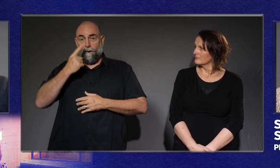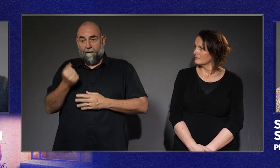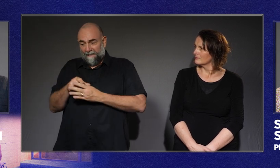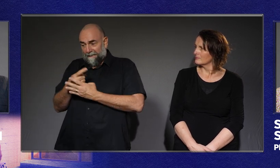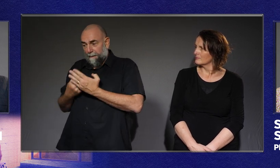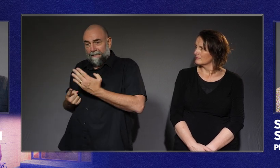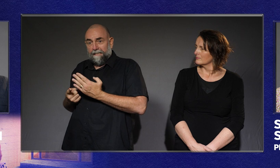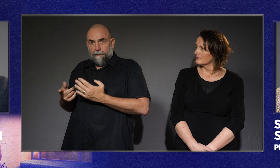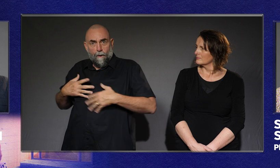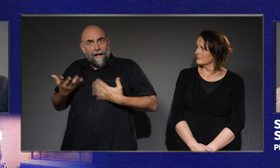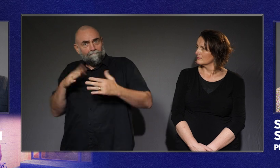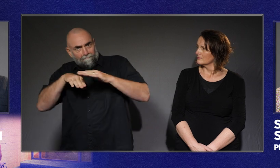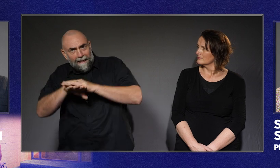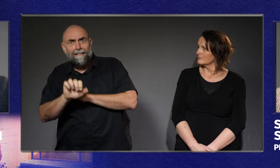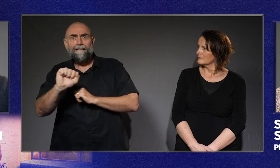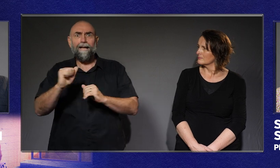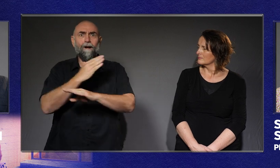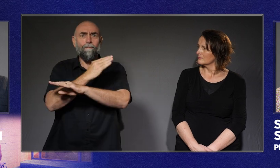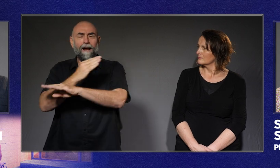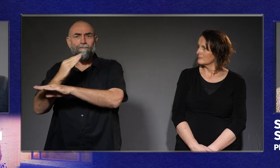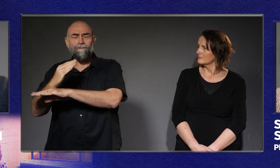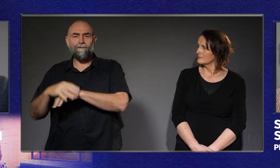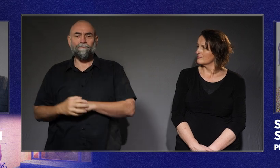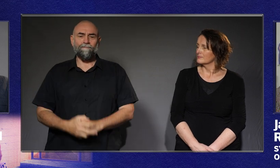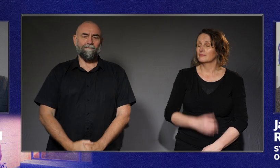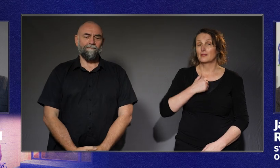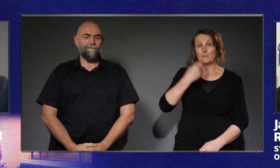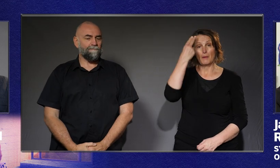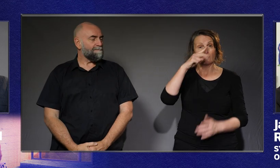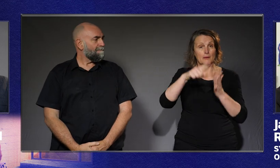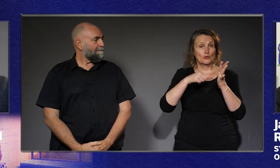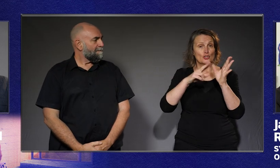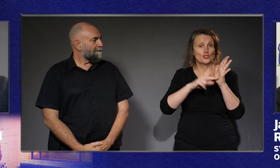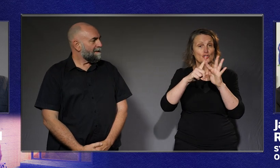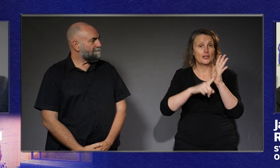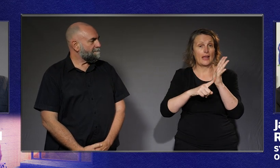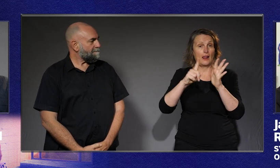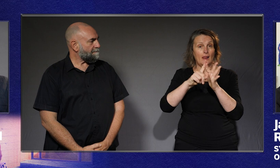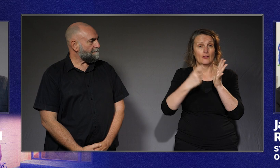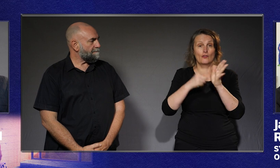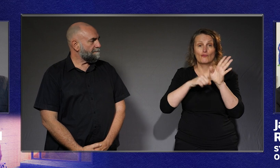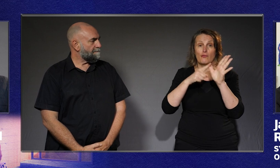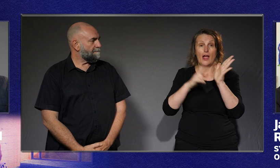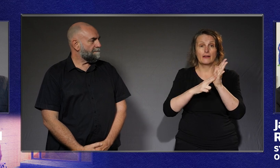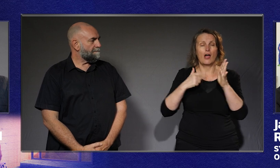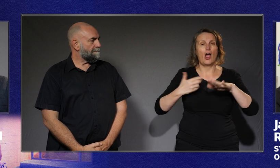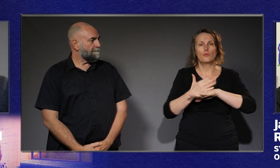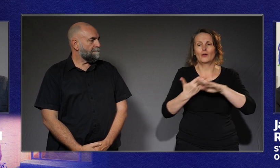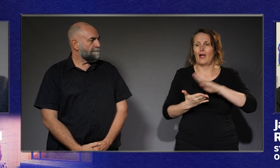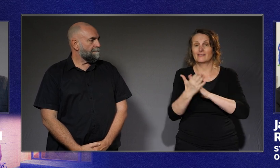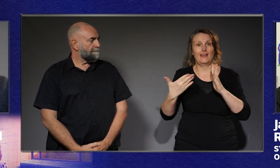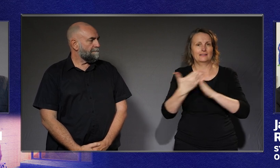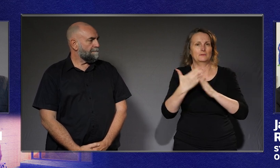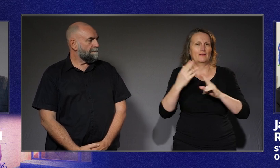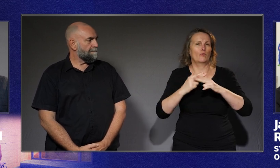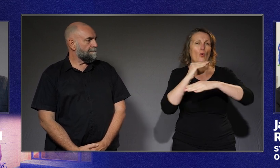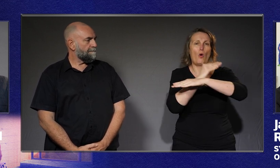disabilities living their lives? My name is Janelle Ryan. I work in accessibility operations. How important is accessibility in a venue